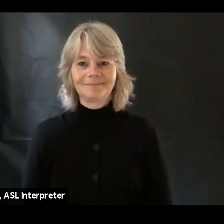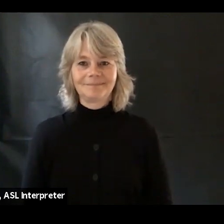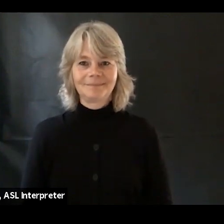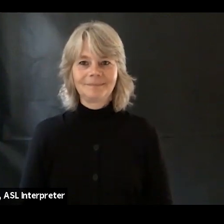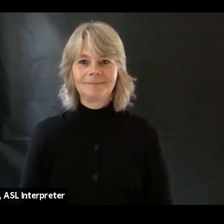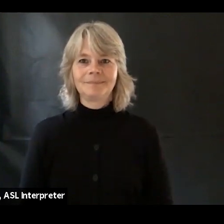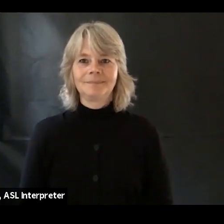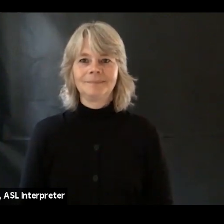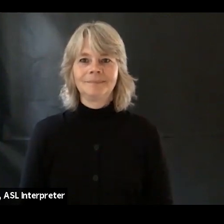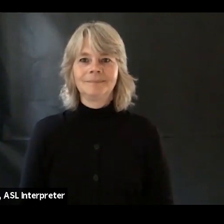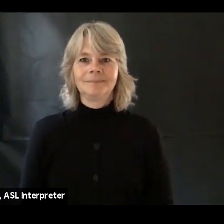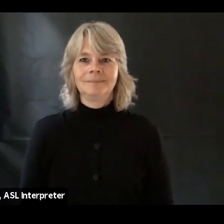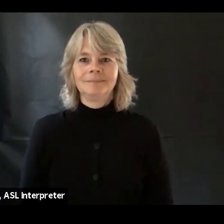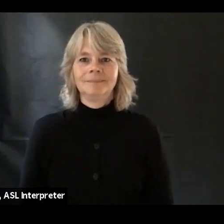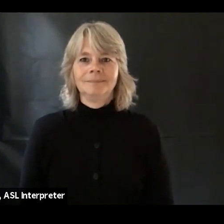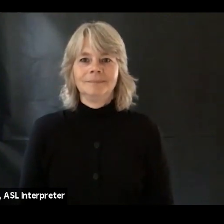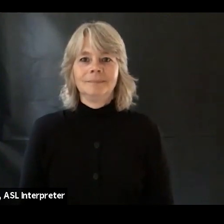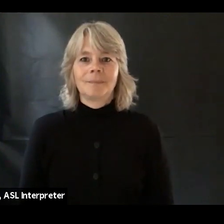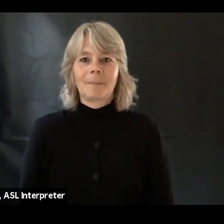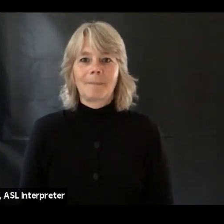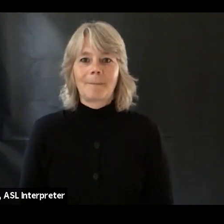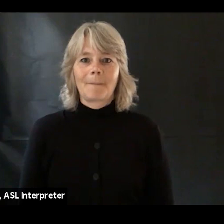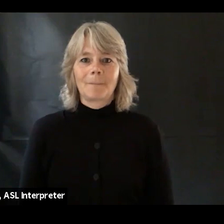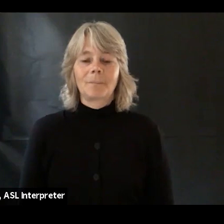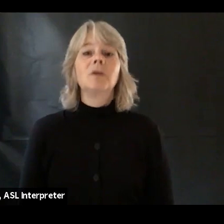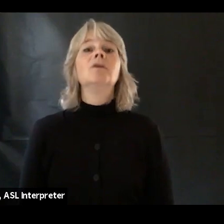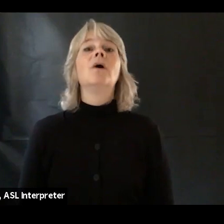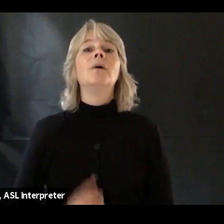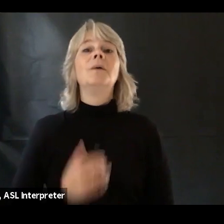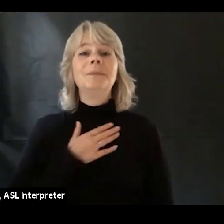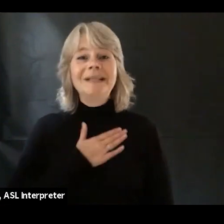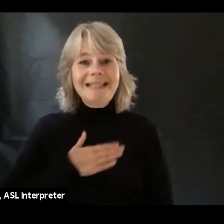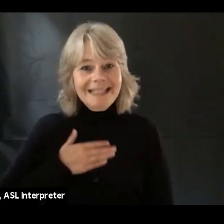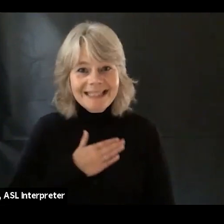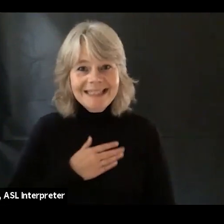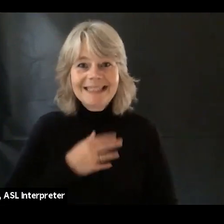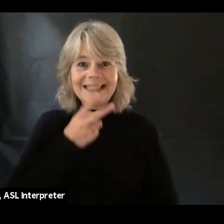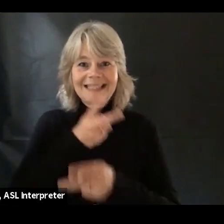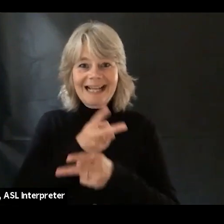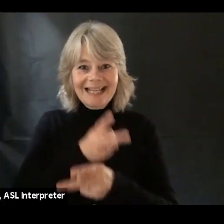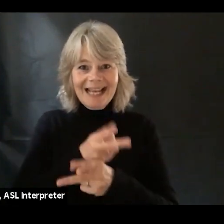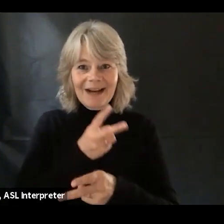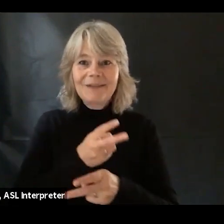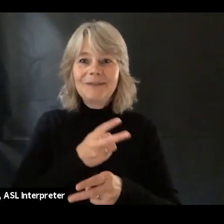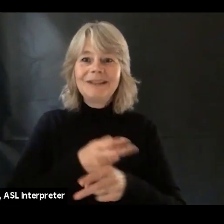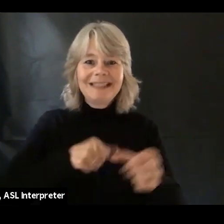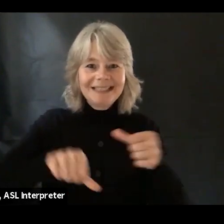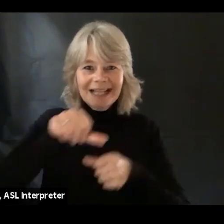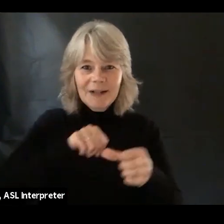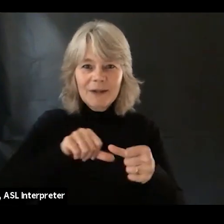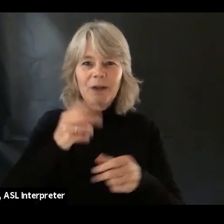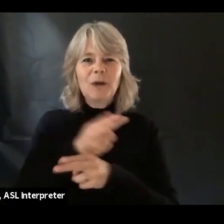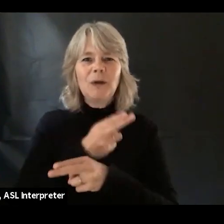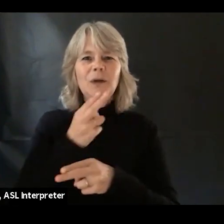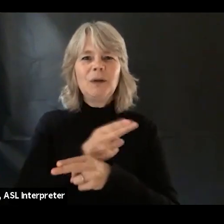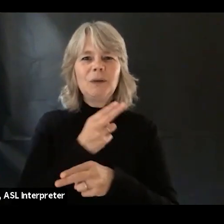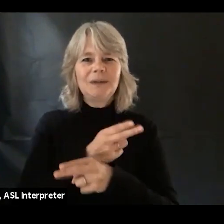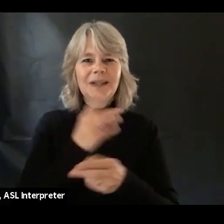So please take good care of one another. Use your directories. I sent out